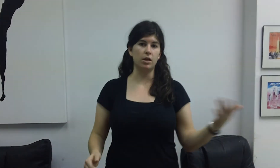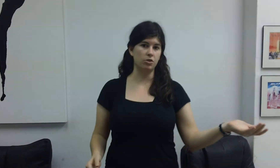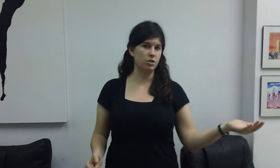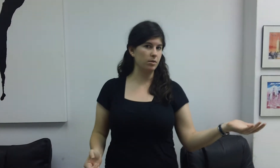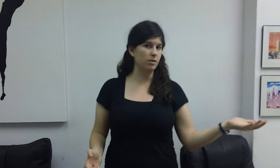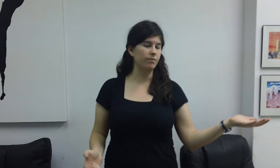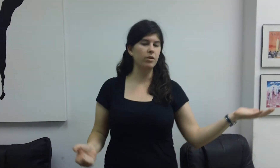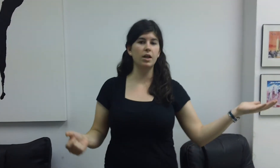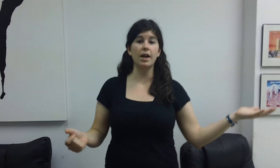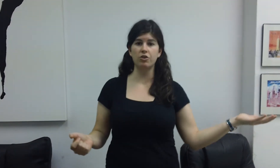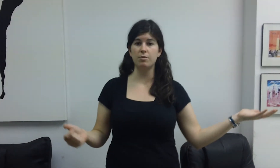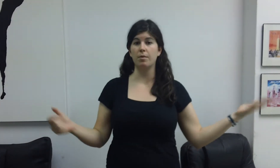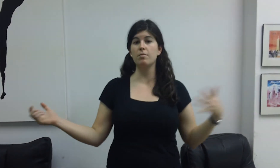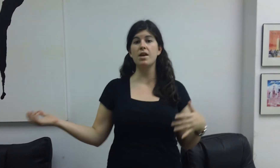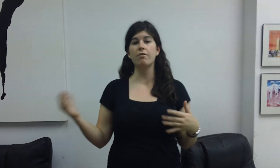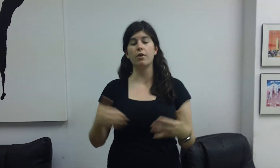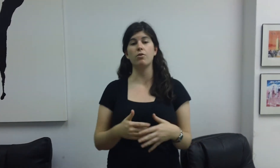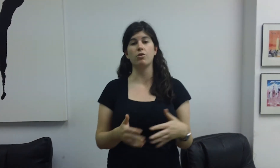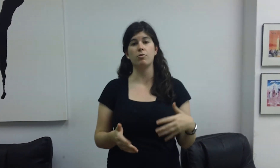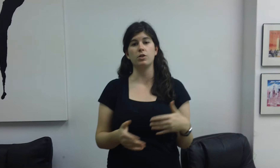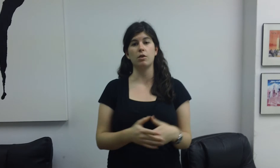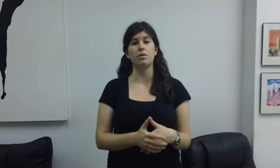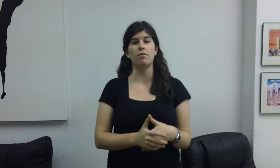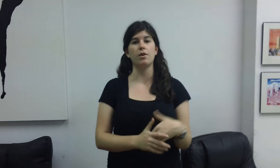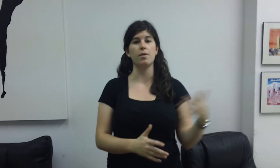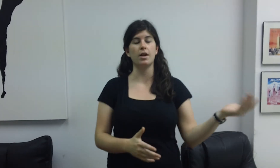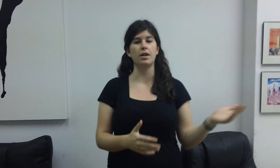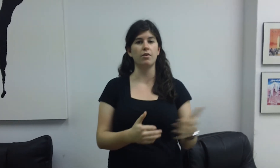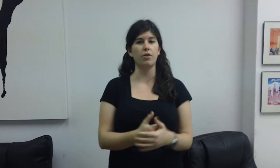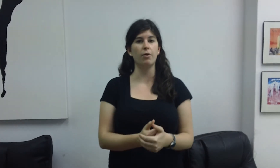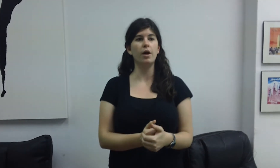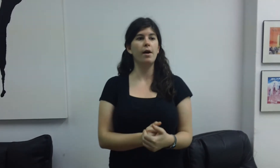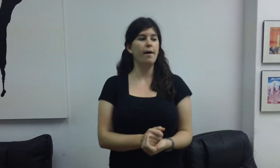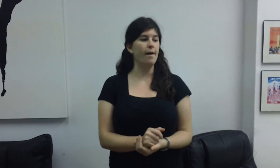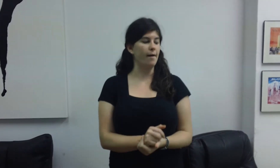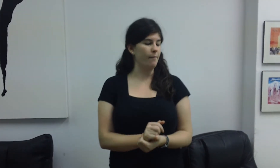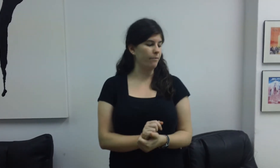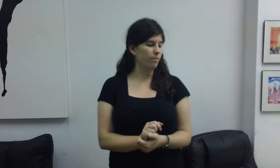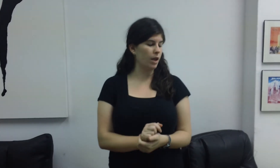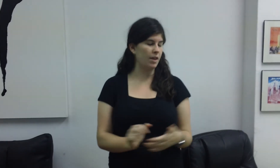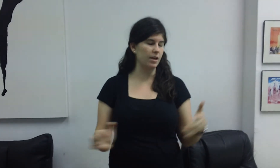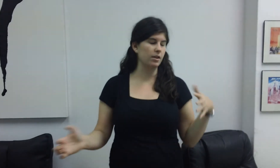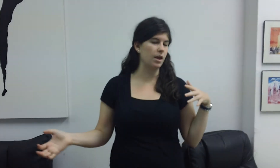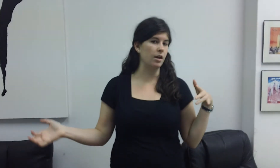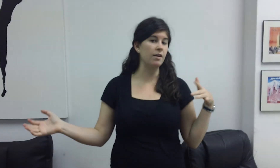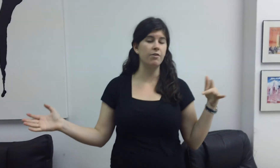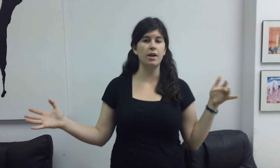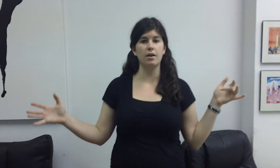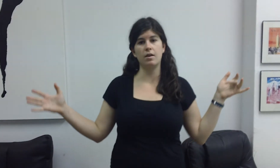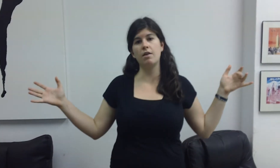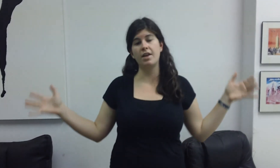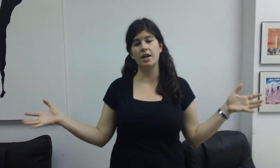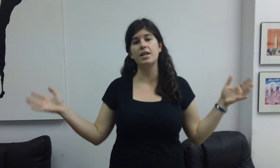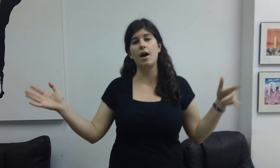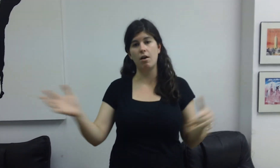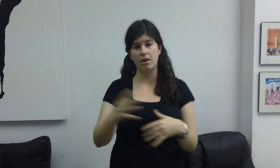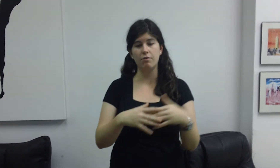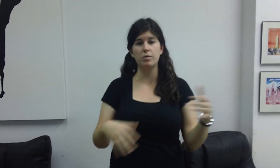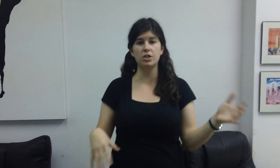a really interesting connection to be able to make for Nordstrom in terms of their marketing so I think that if they if they can tie all that information